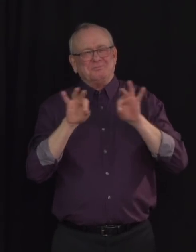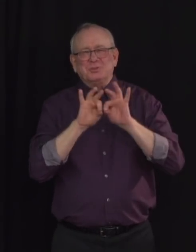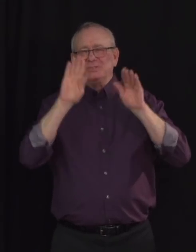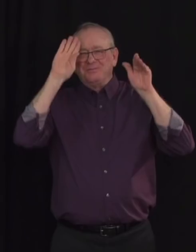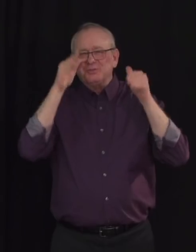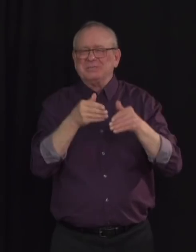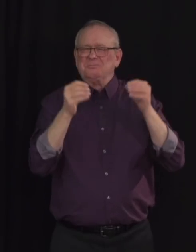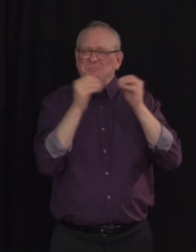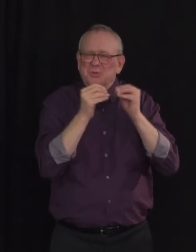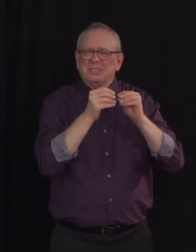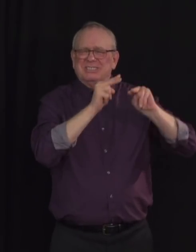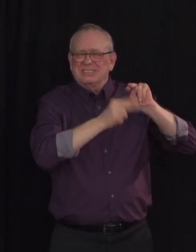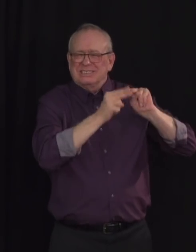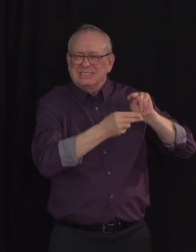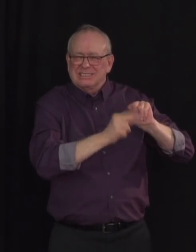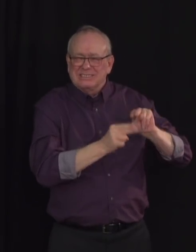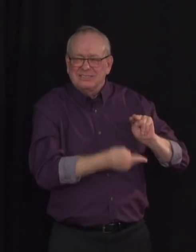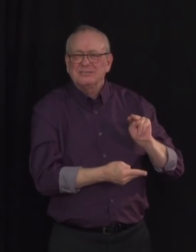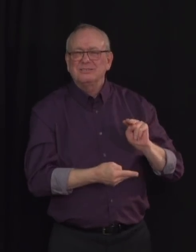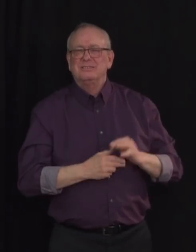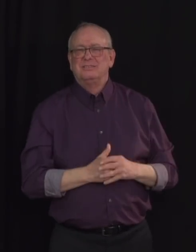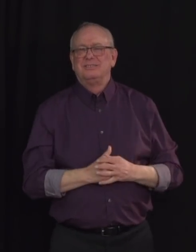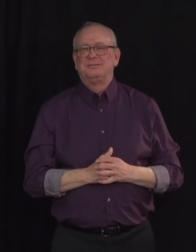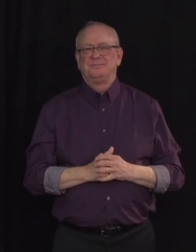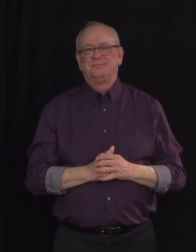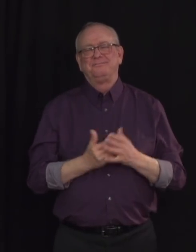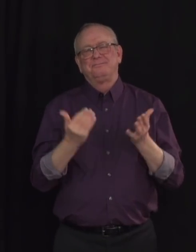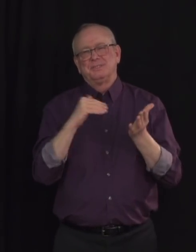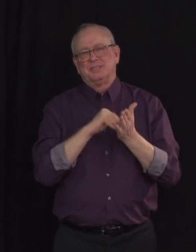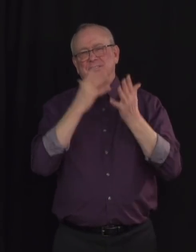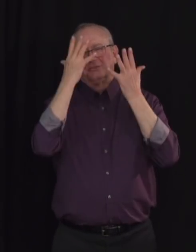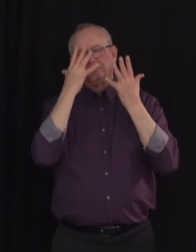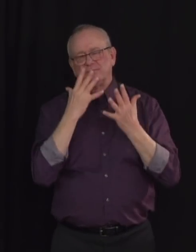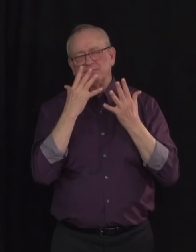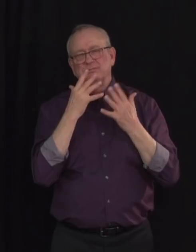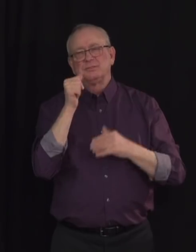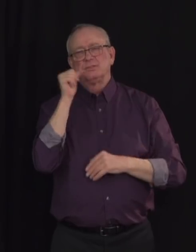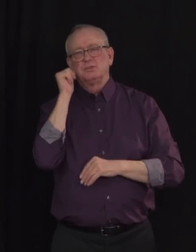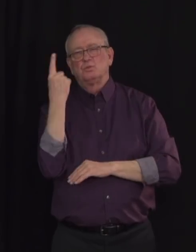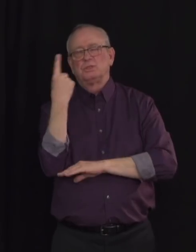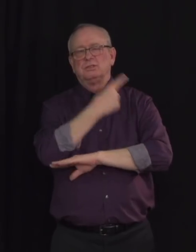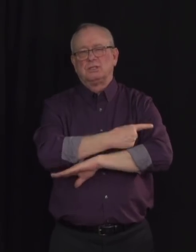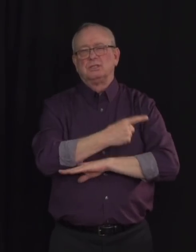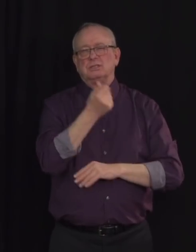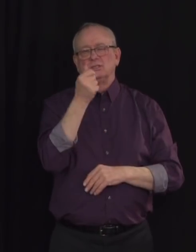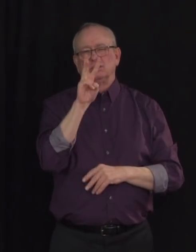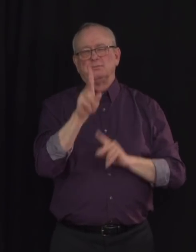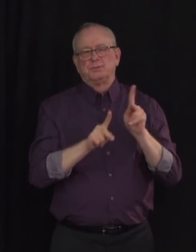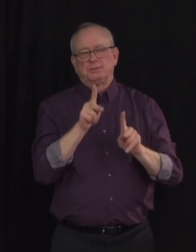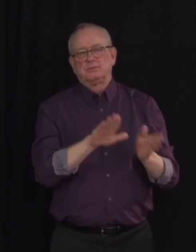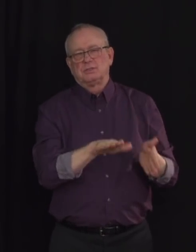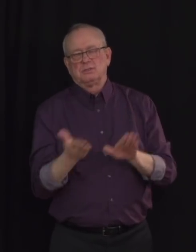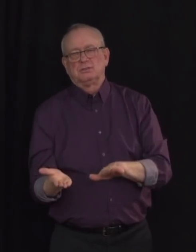Sadly, I must announce that 16 new deaths were reported to Alberta Health in the last 24 hours. Those